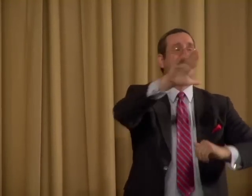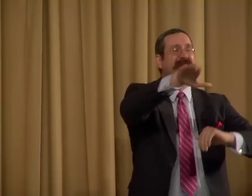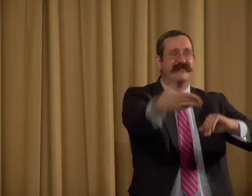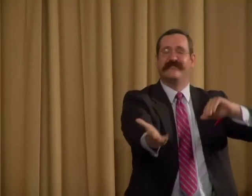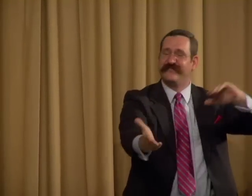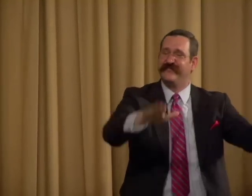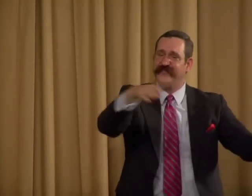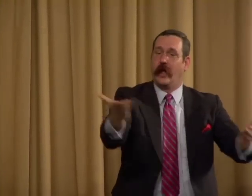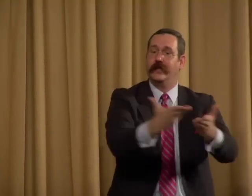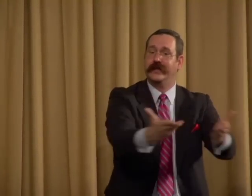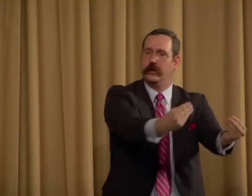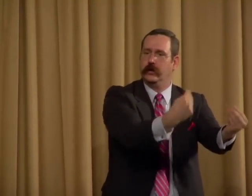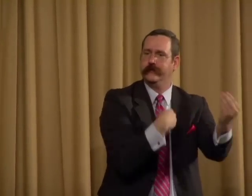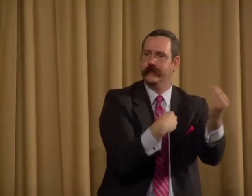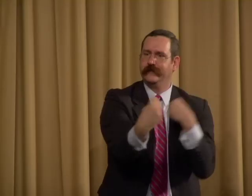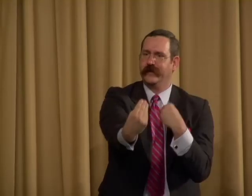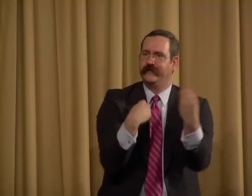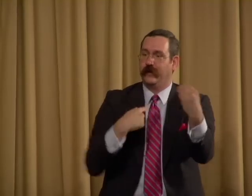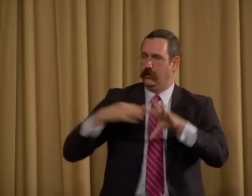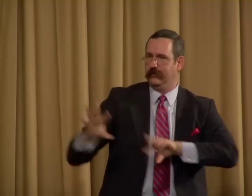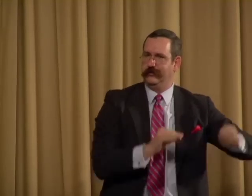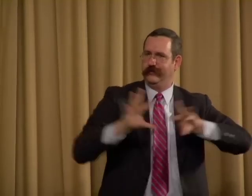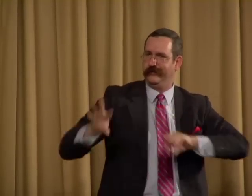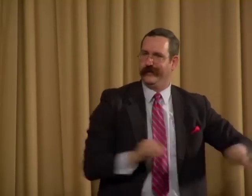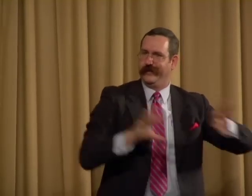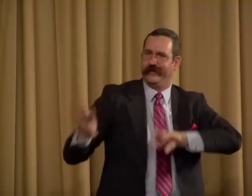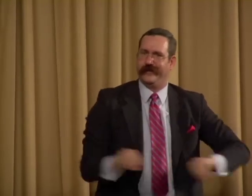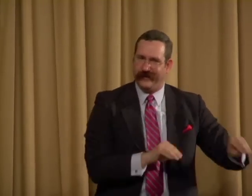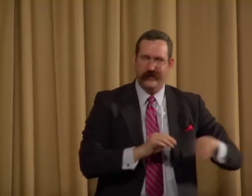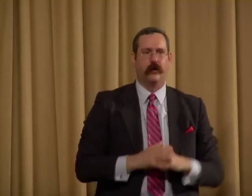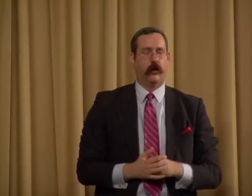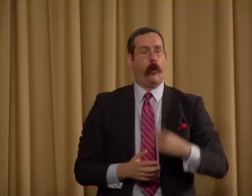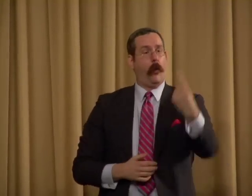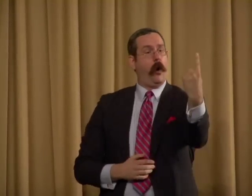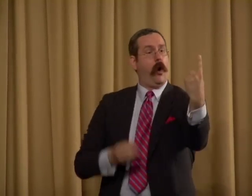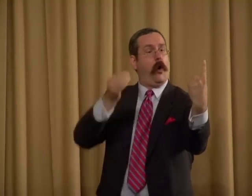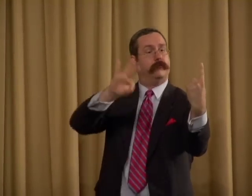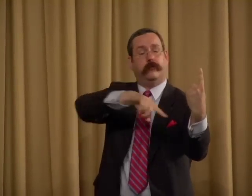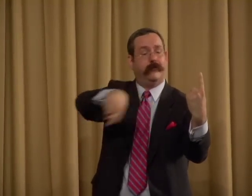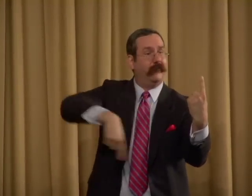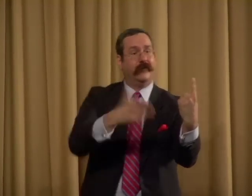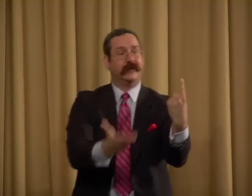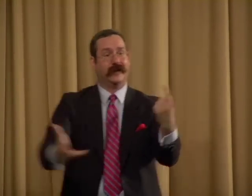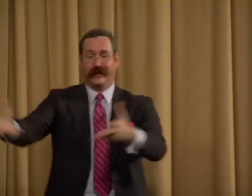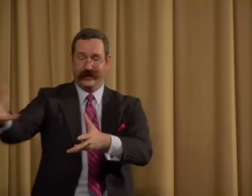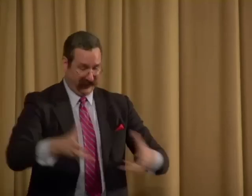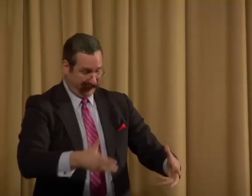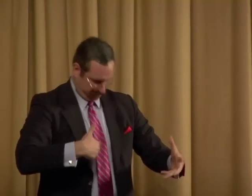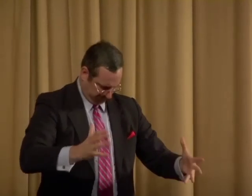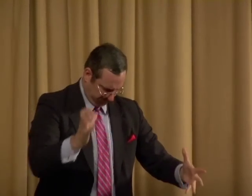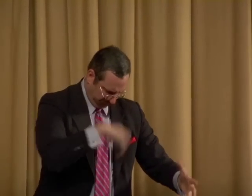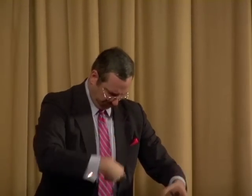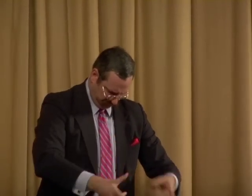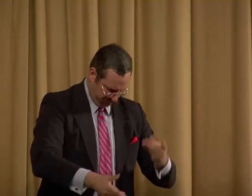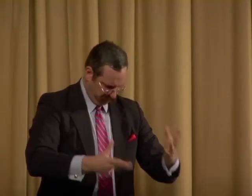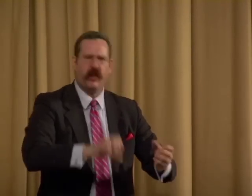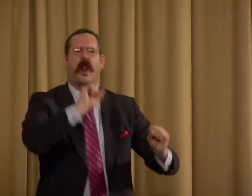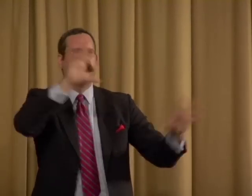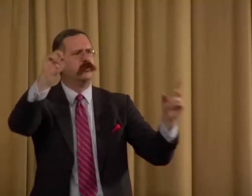But with deaf senior citizens passing on, they gave us their memorabilia. One of the things that I was